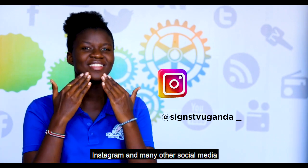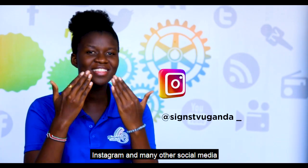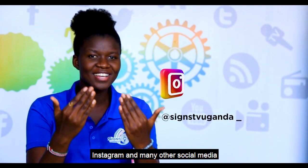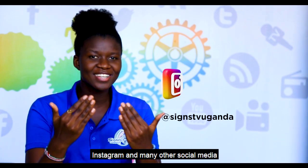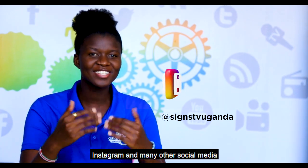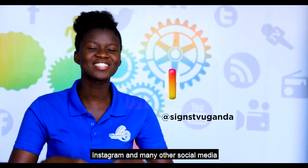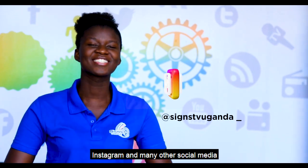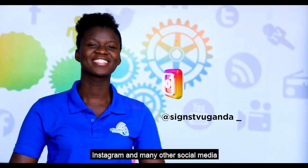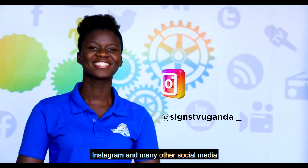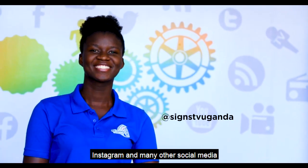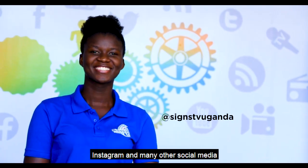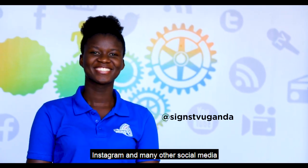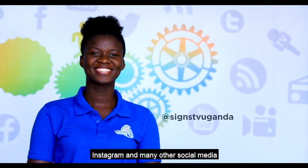many other social media handles.